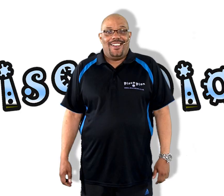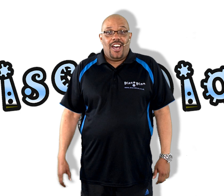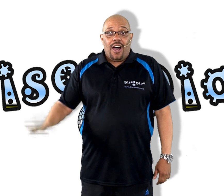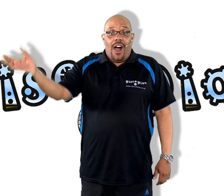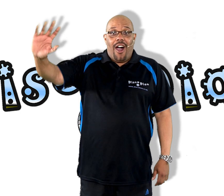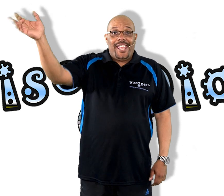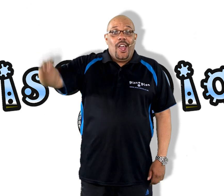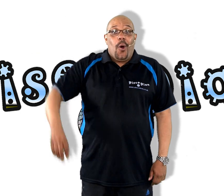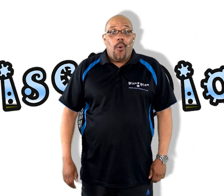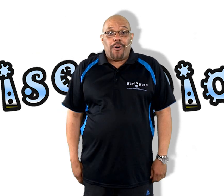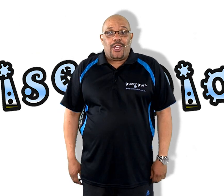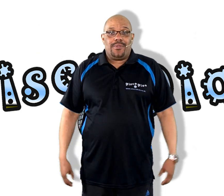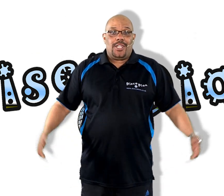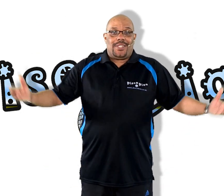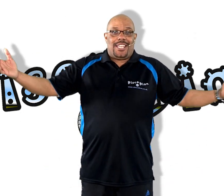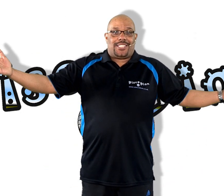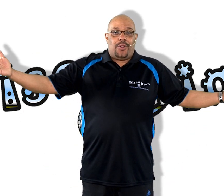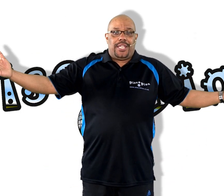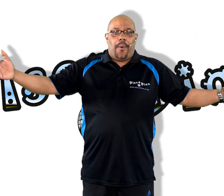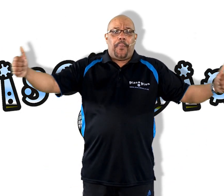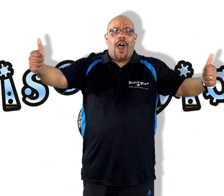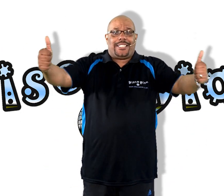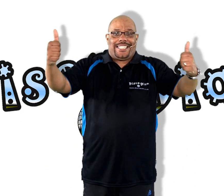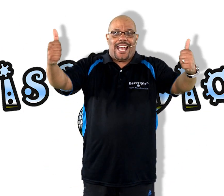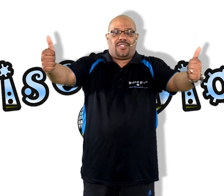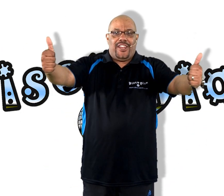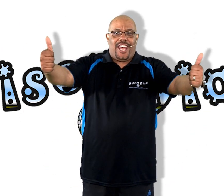Hi, welcome to a Disco Dion party dance video!